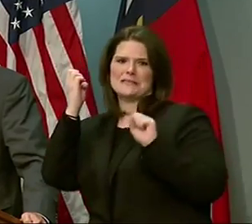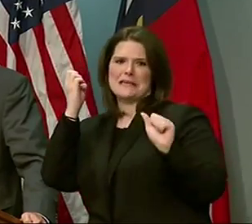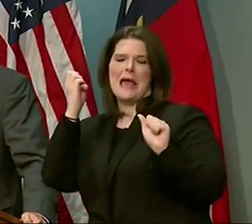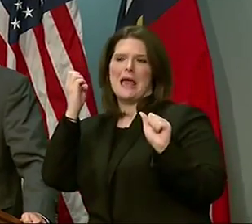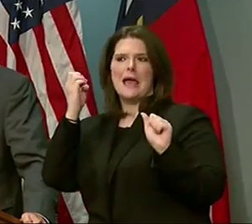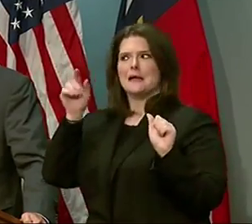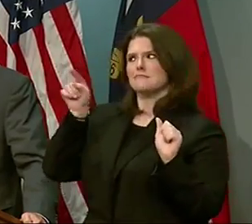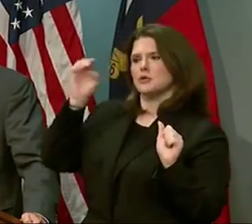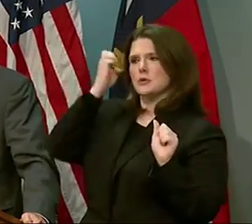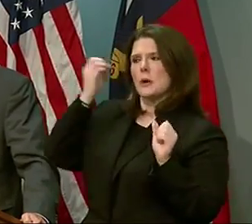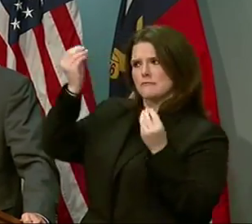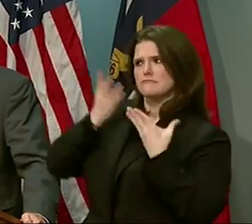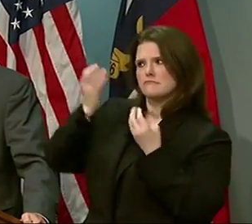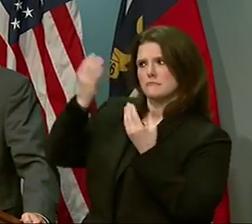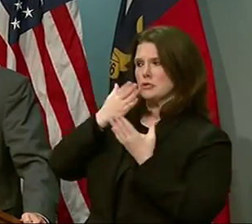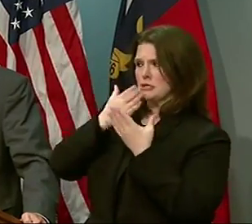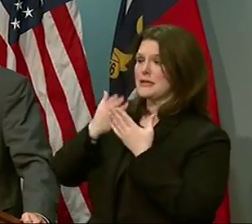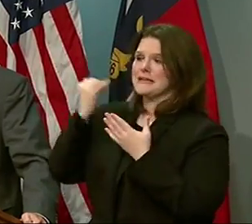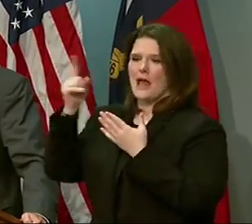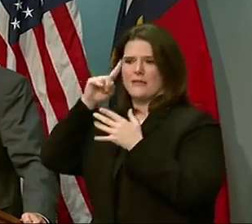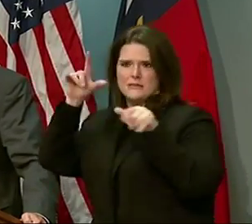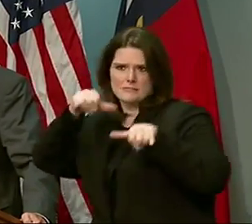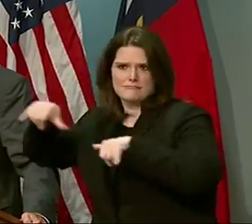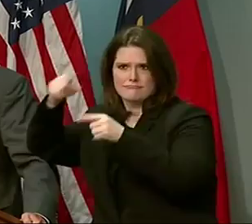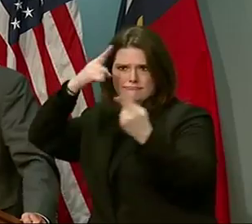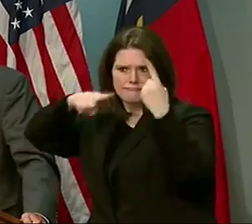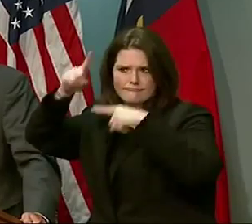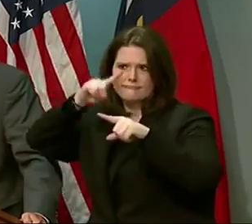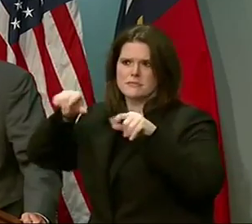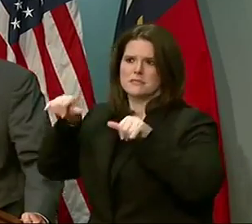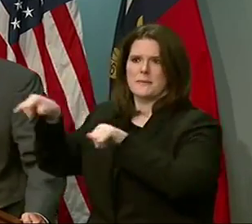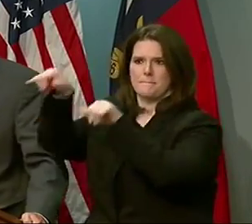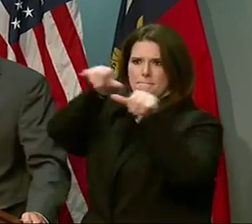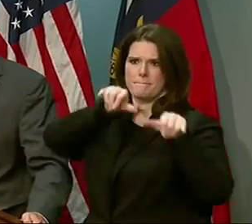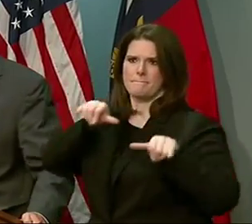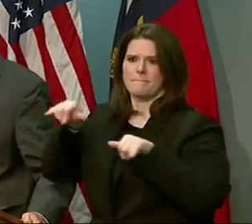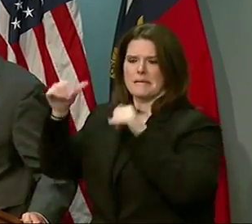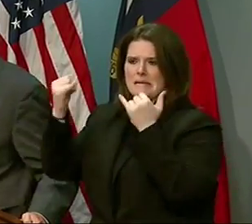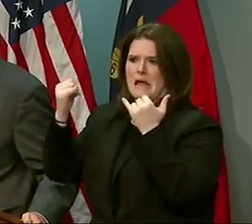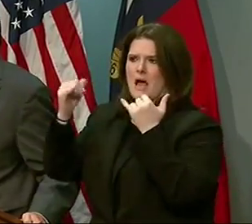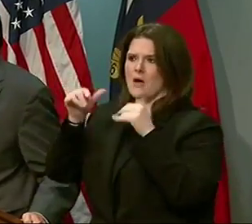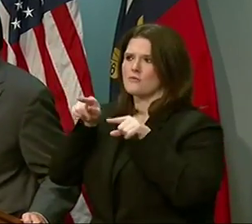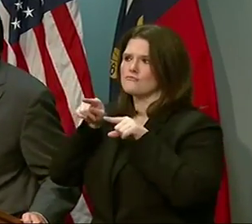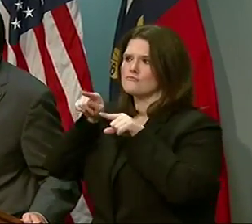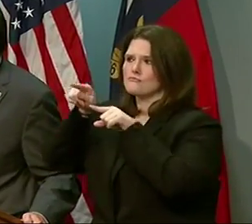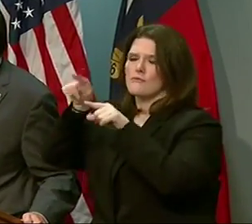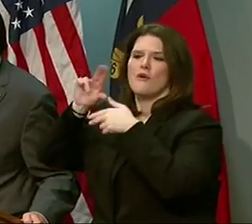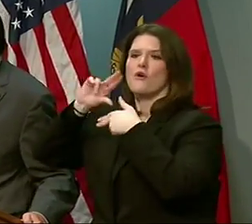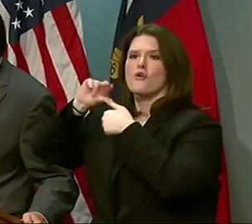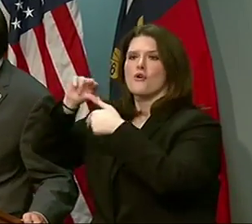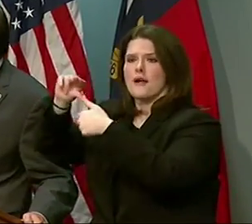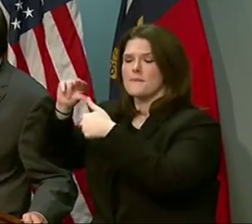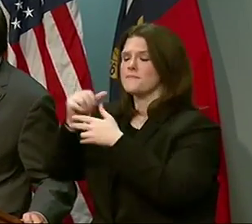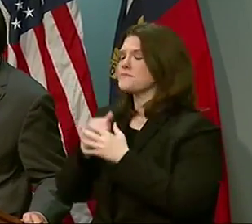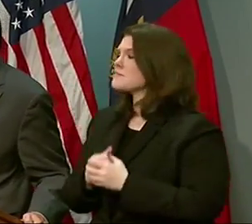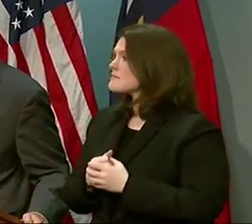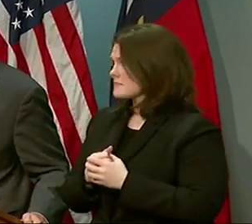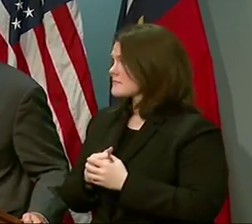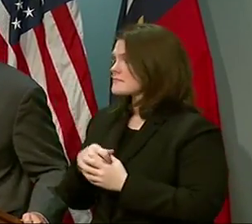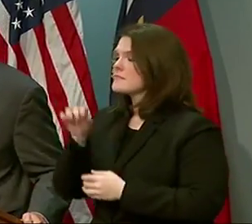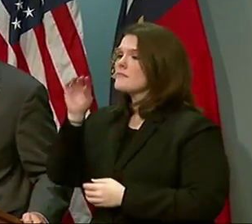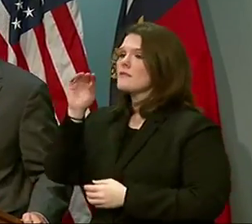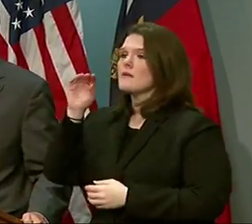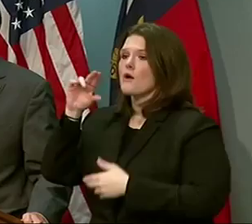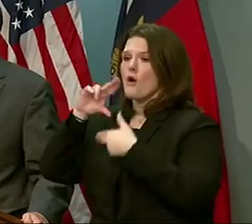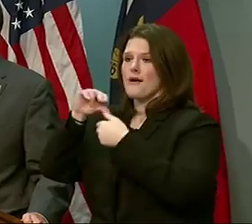model, but now this is the consensus model regarding the tracking of Hurricane Matthew. And as you see in this model,